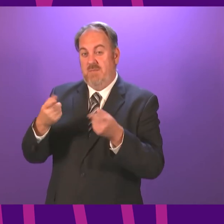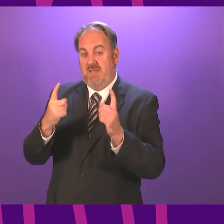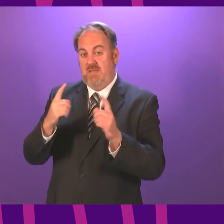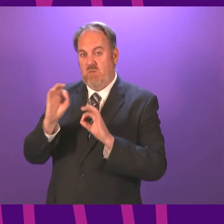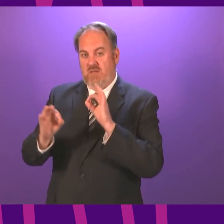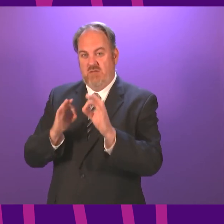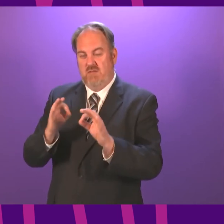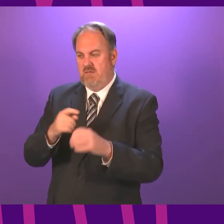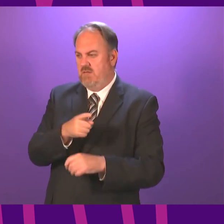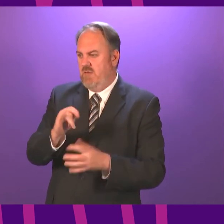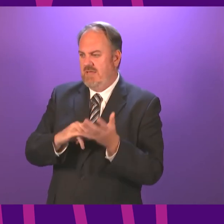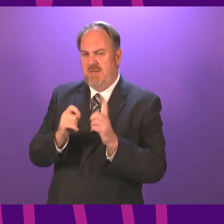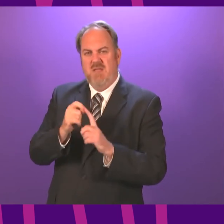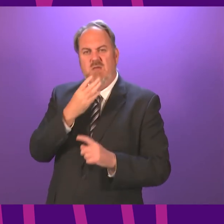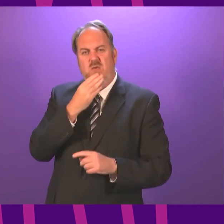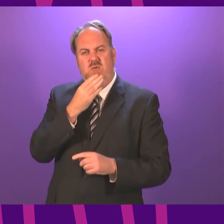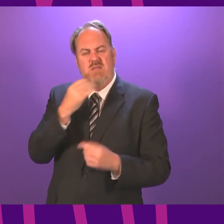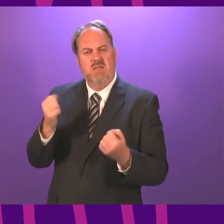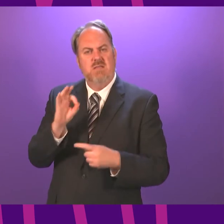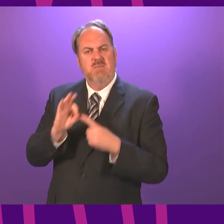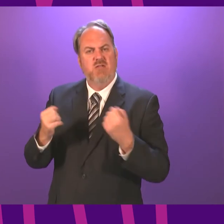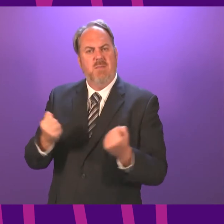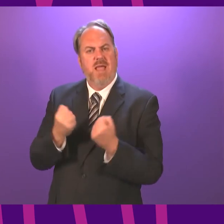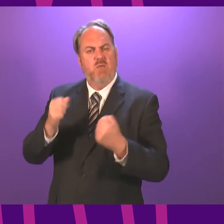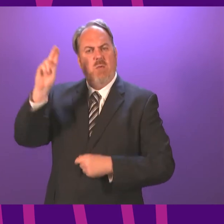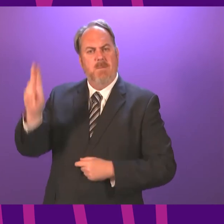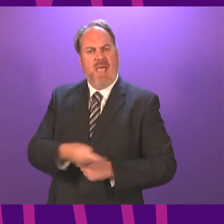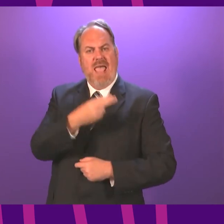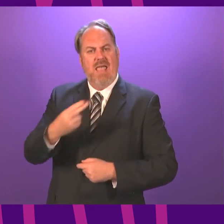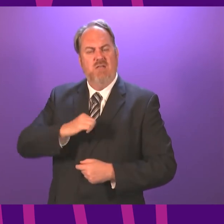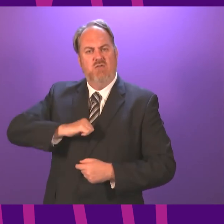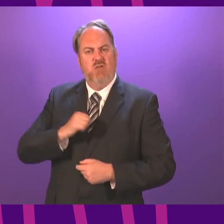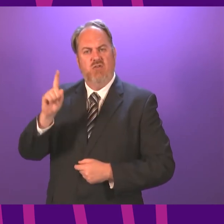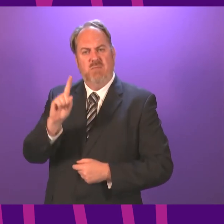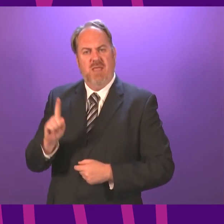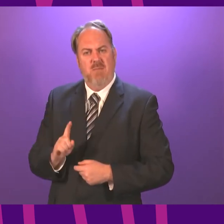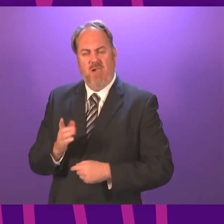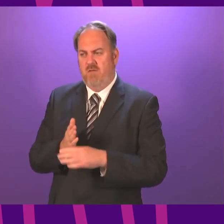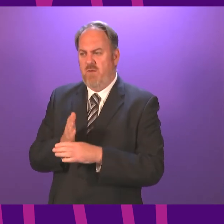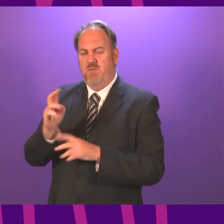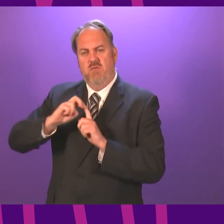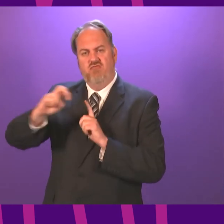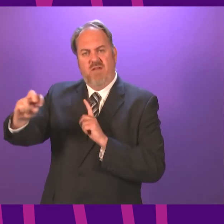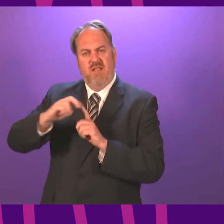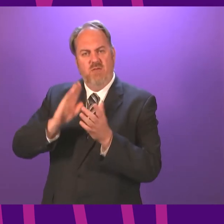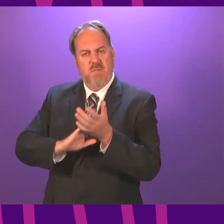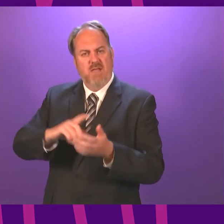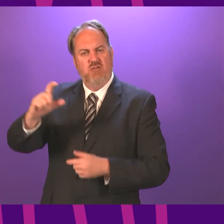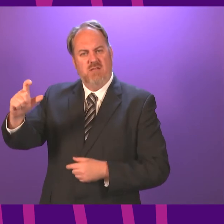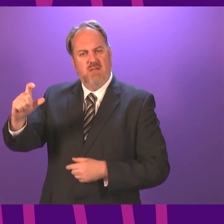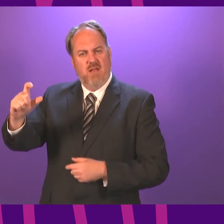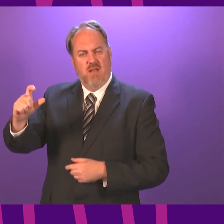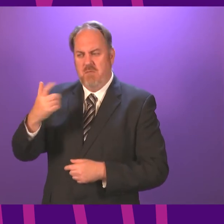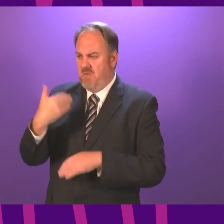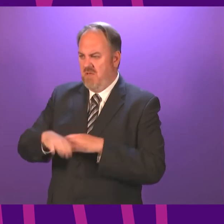used special powers to ban Scots from going to Manchester and Salford. At 12.00 noon last Thursday, the First Minister said